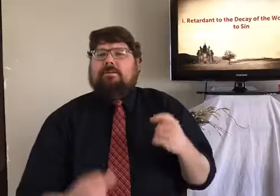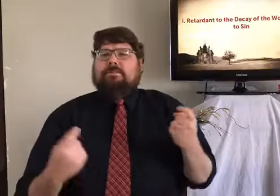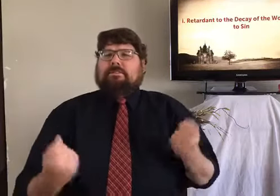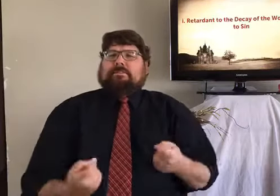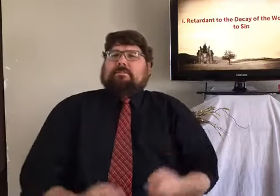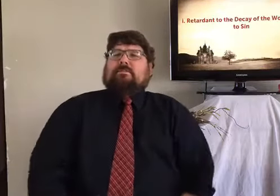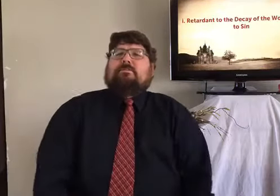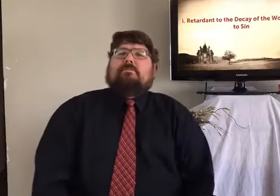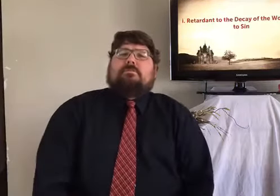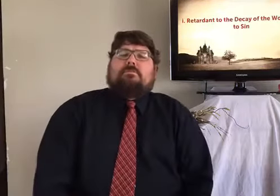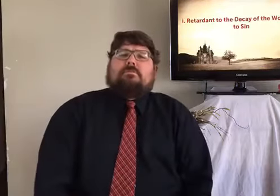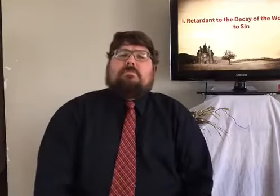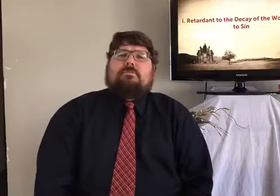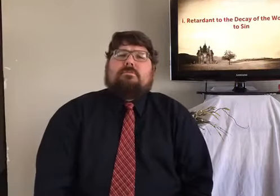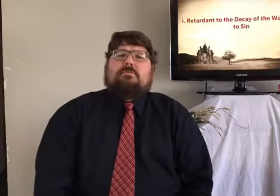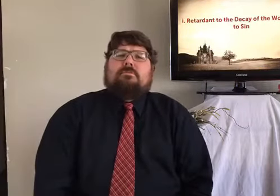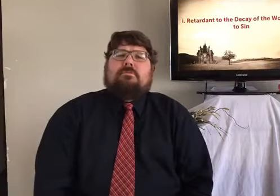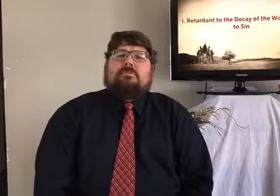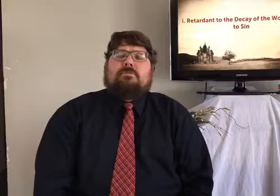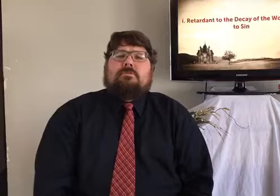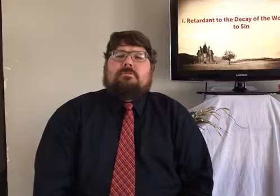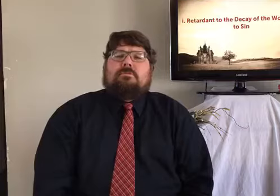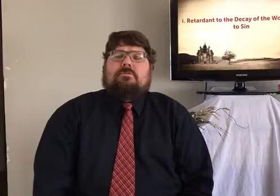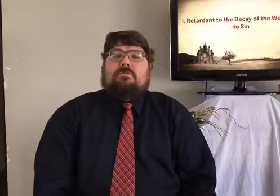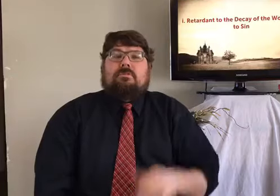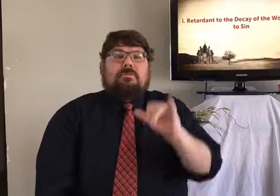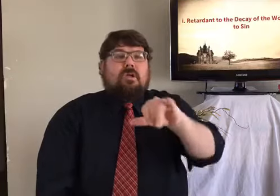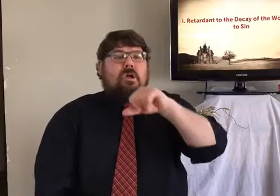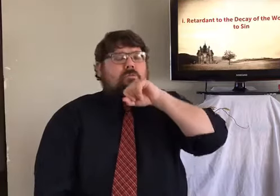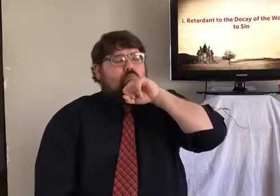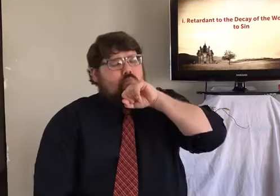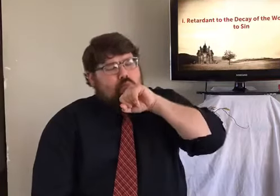it is all corrupted by sin.